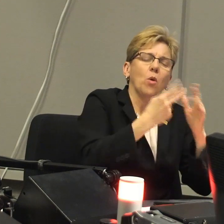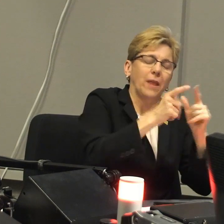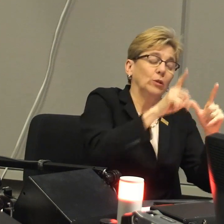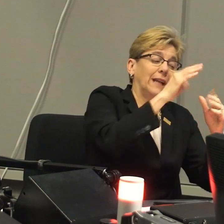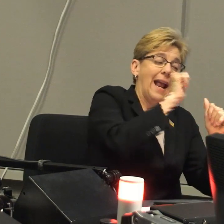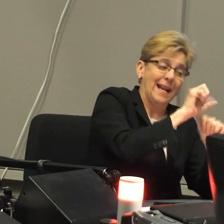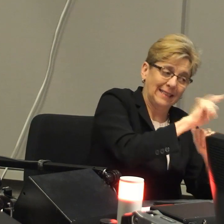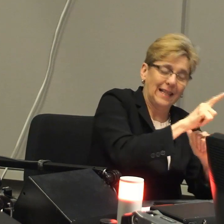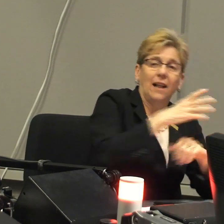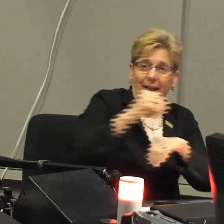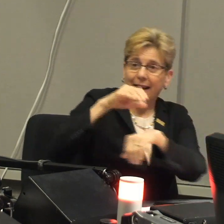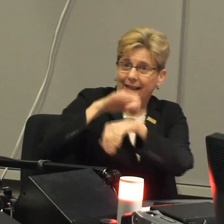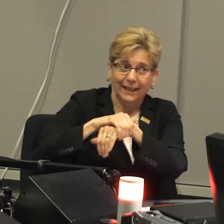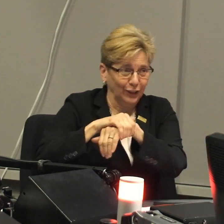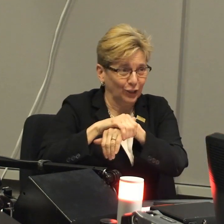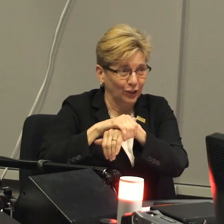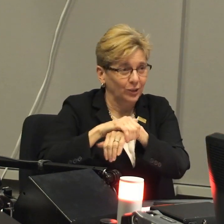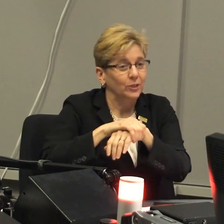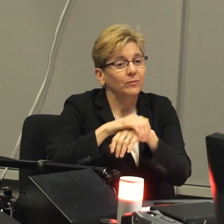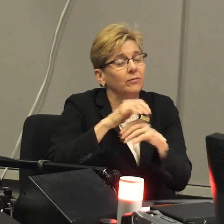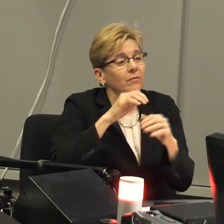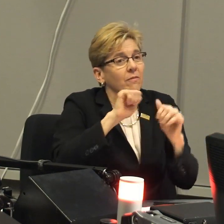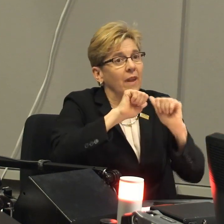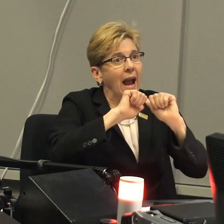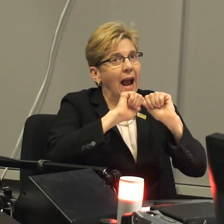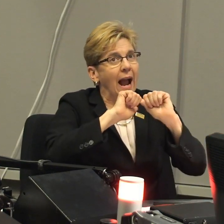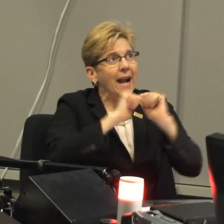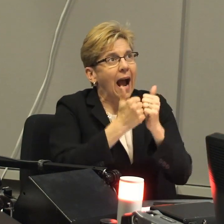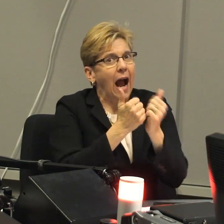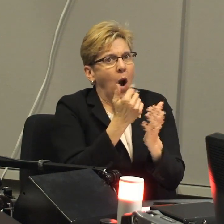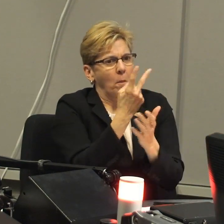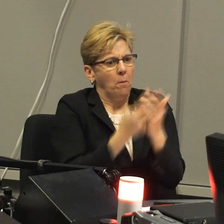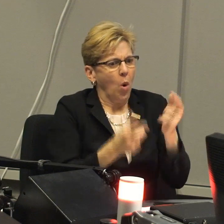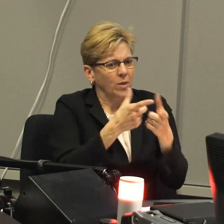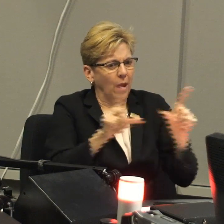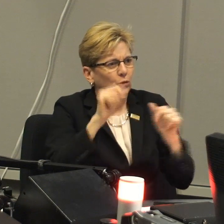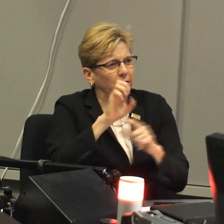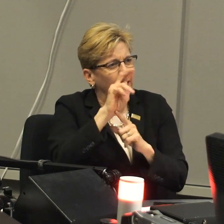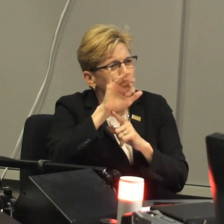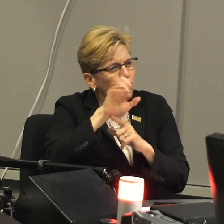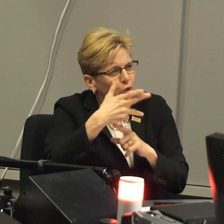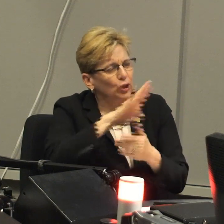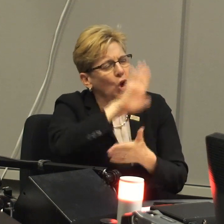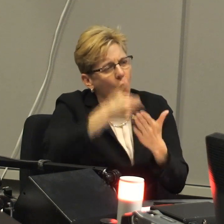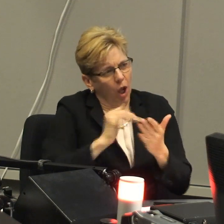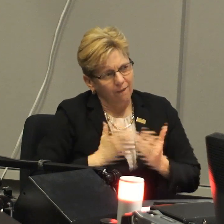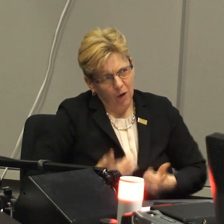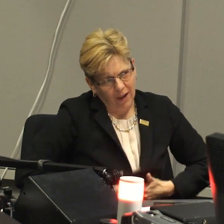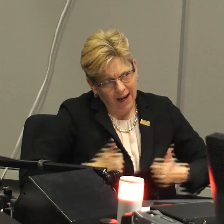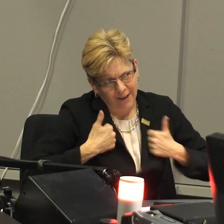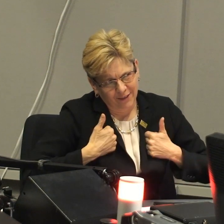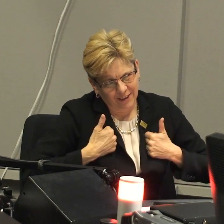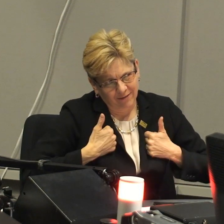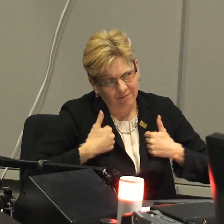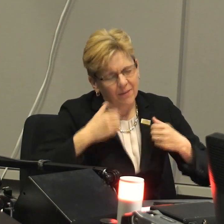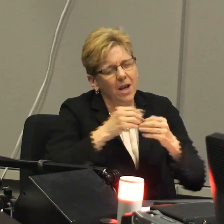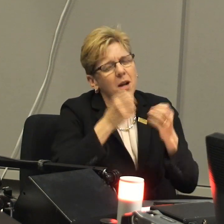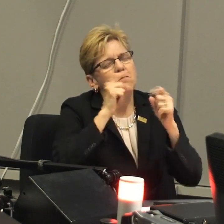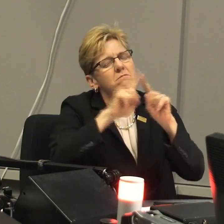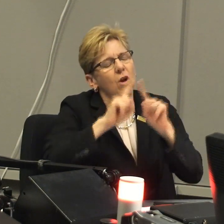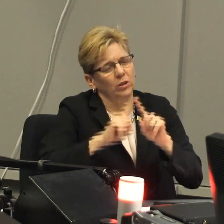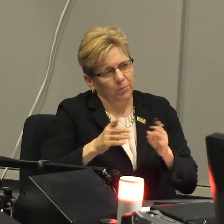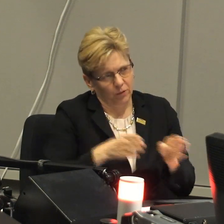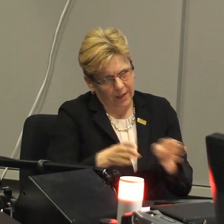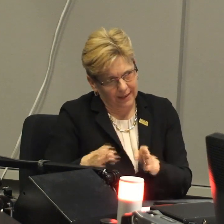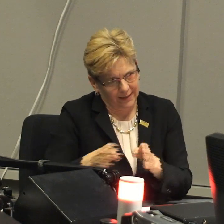languages can function together, both American Sign Language and English, and how both languages can enrich all of our